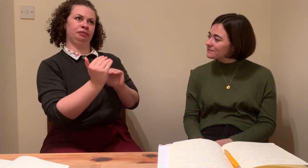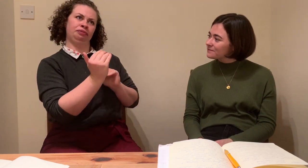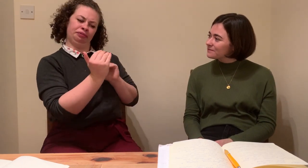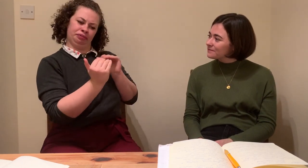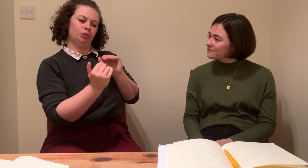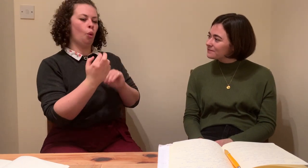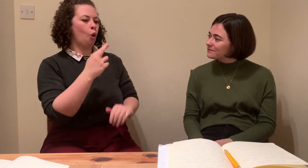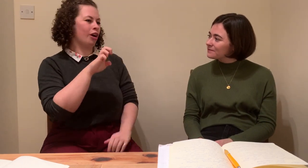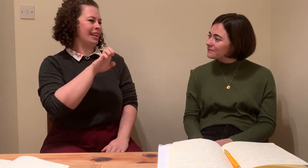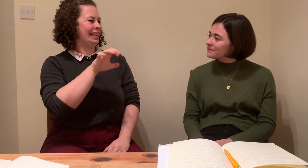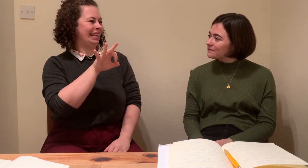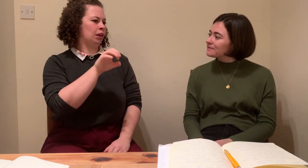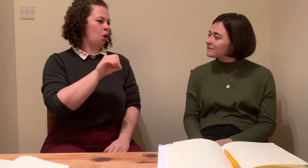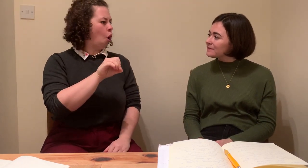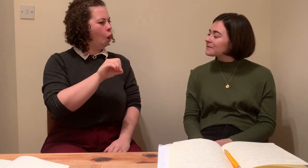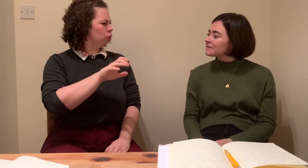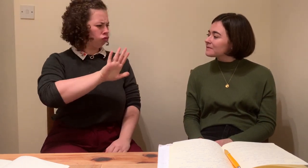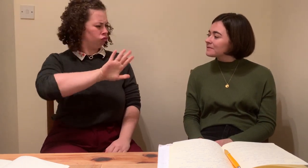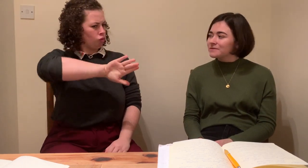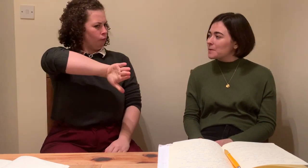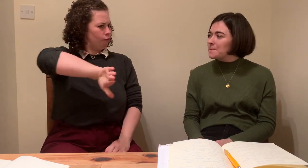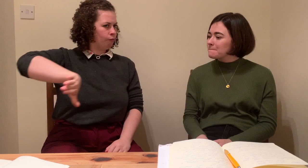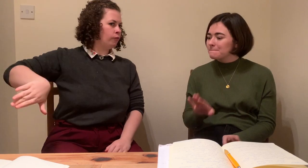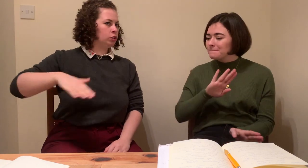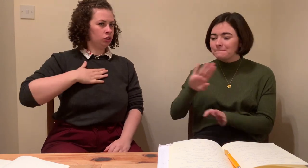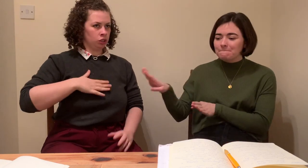Or just depending, I suppose, on the generation. You know,